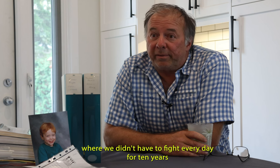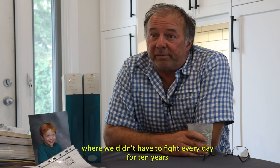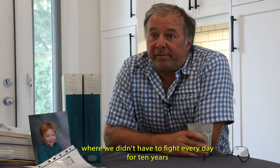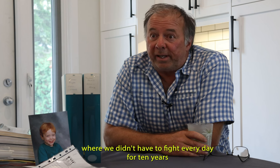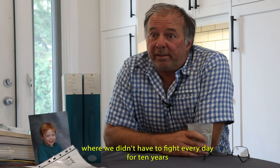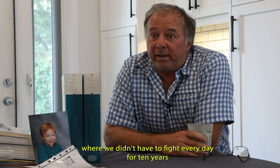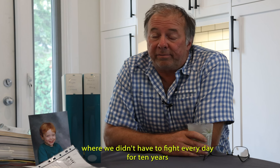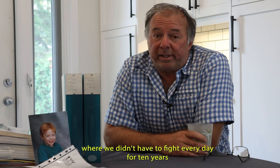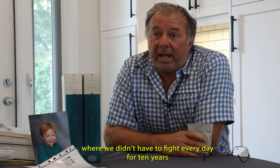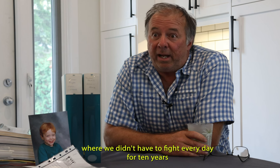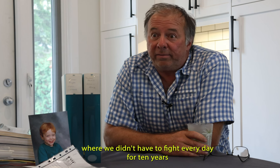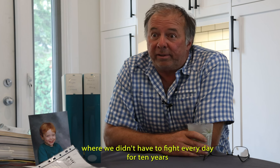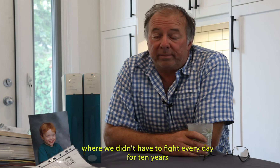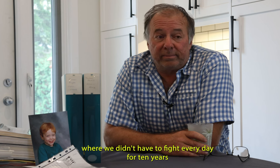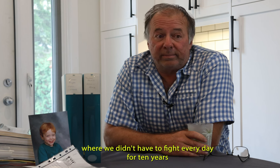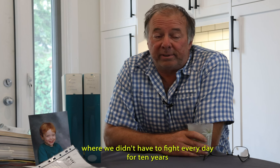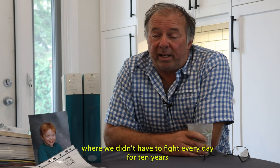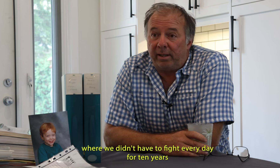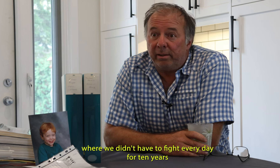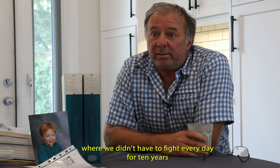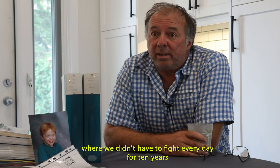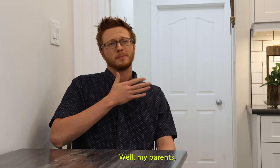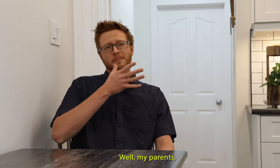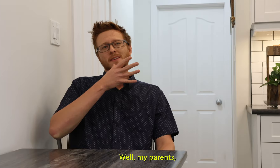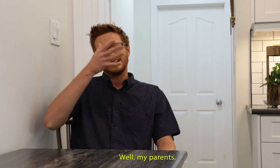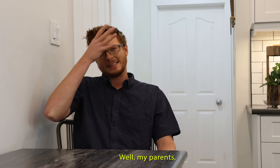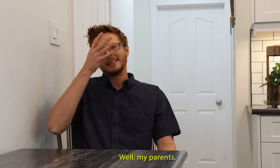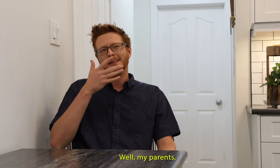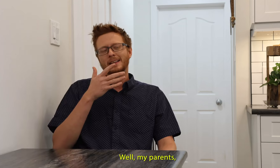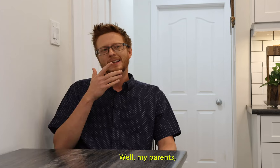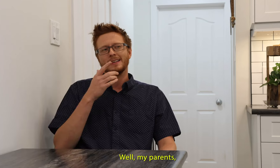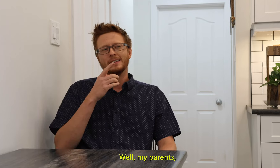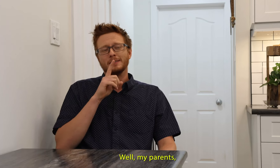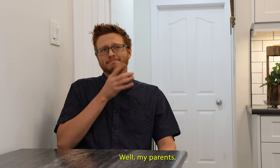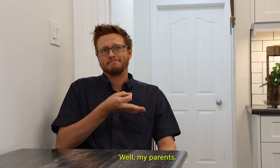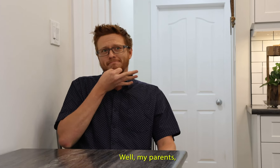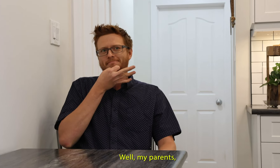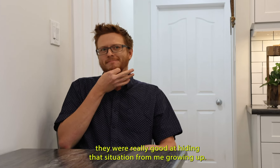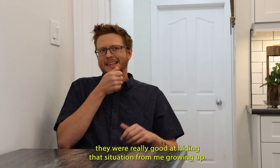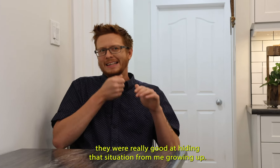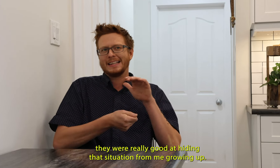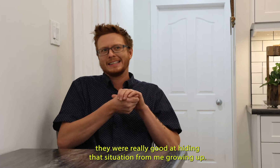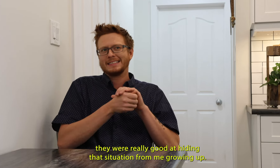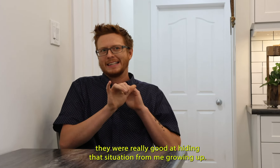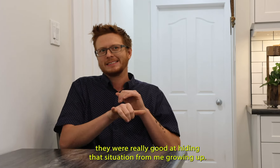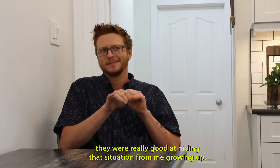didn't have to fight every day for 10 years. Well, my parents, they